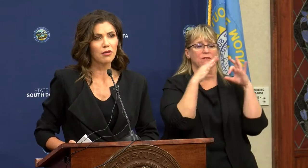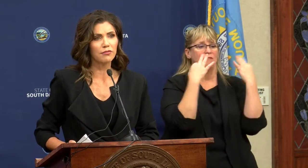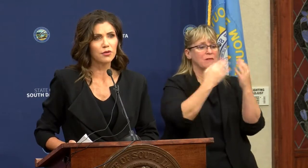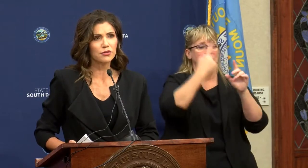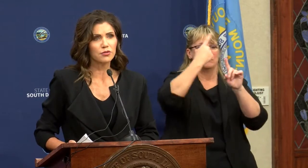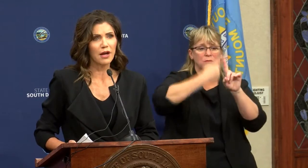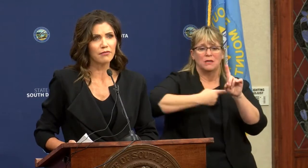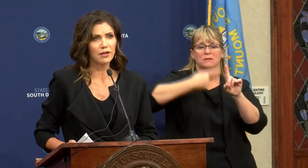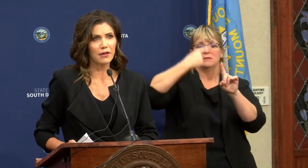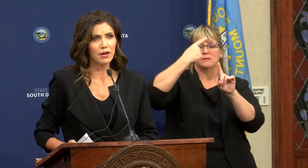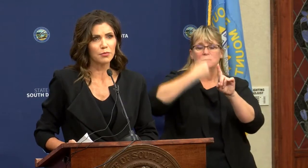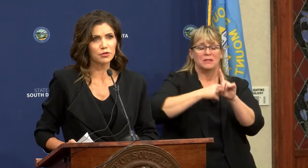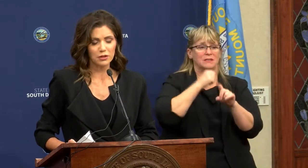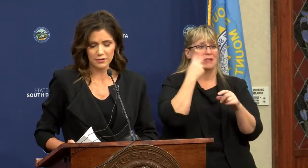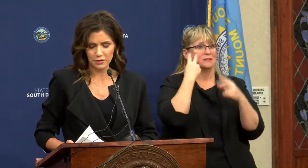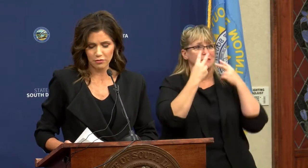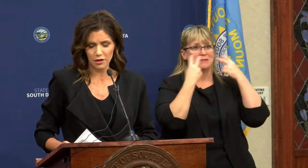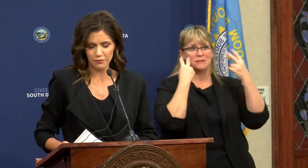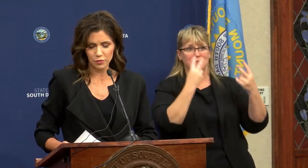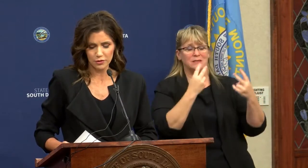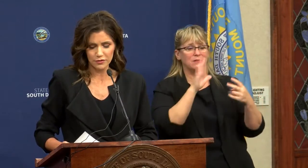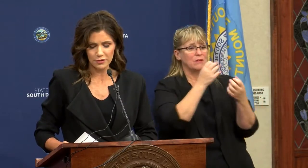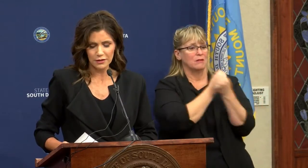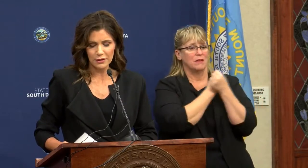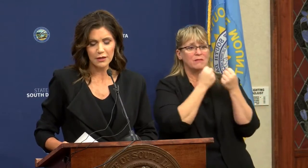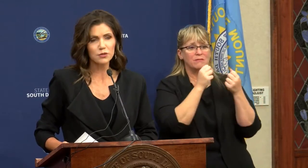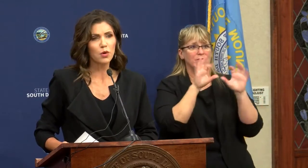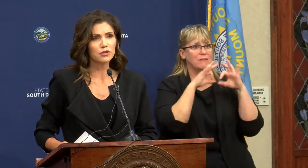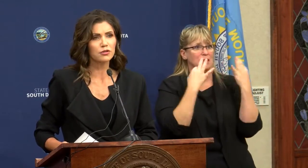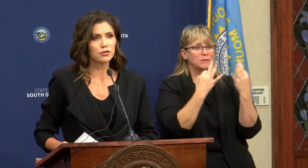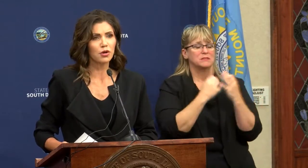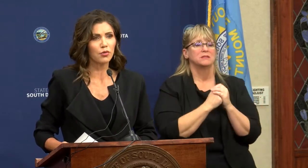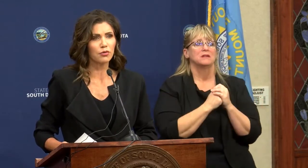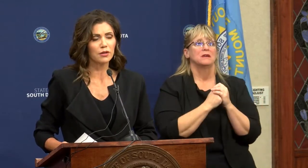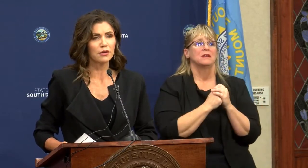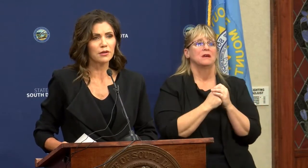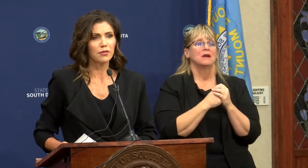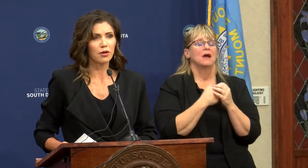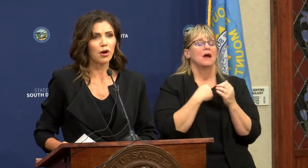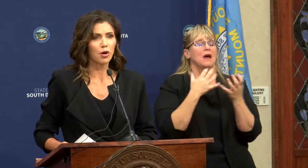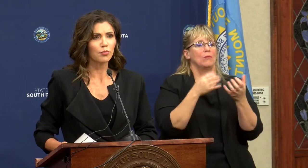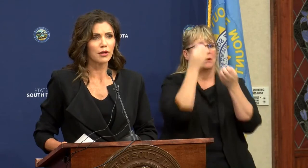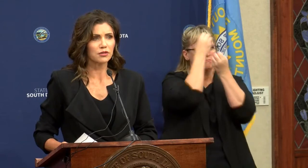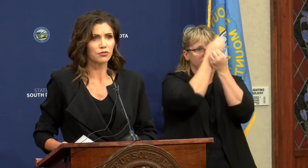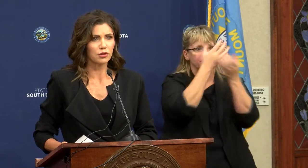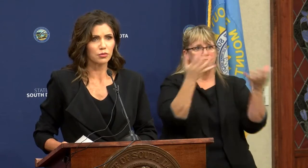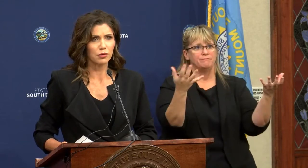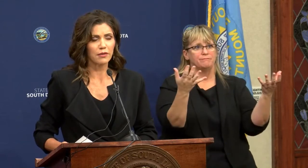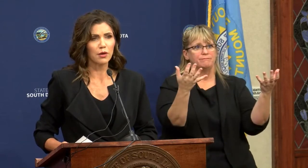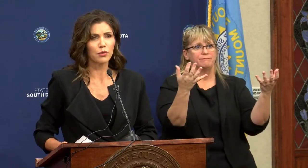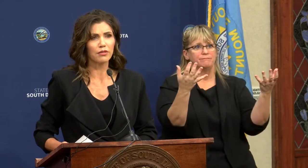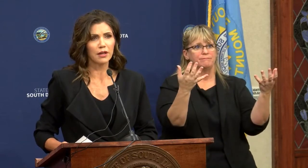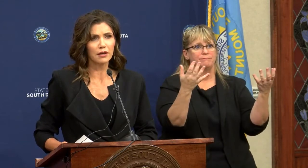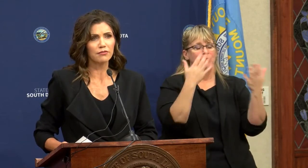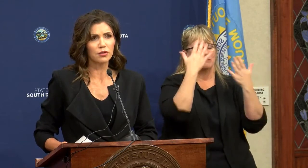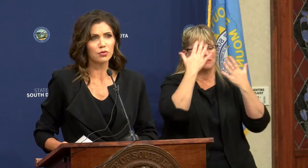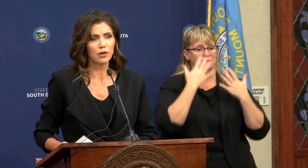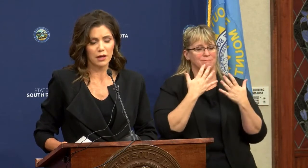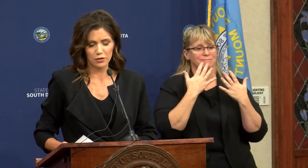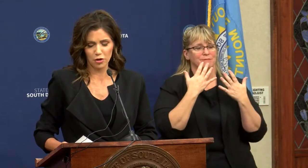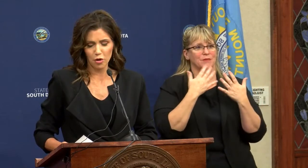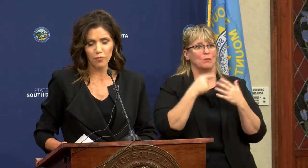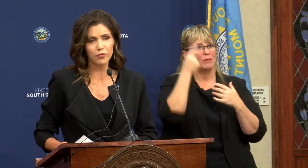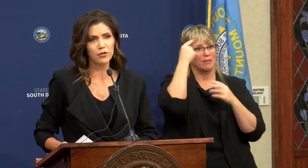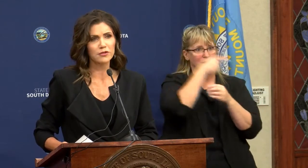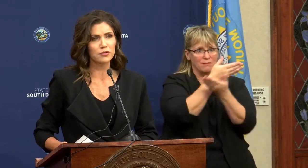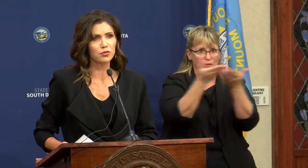and to all of those who haven't had the opportunity to see their loved ones, I just want you to know that that our heart breaks for you and that we think of you